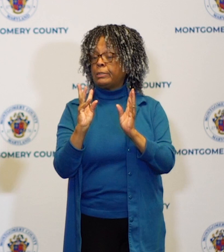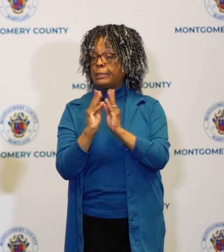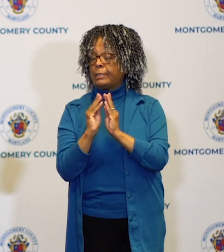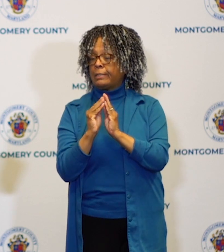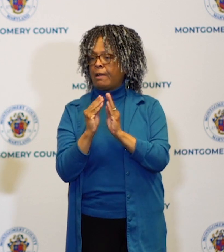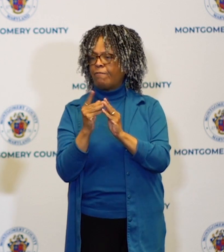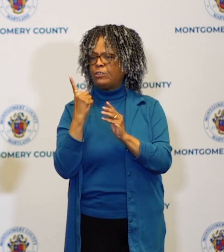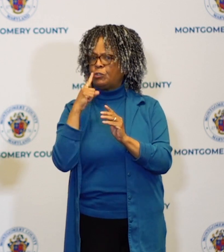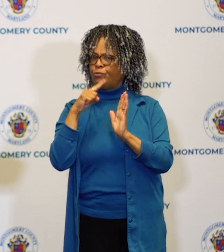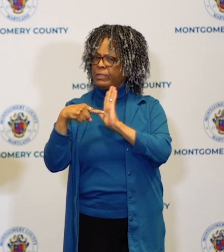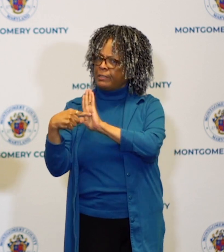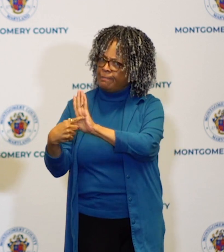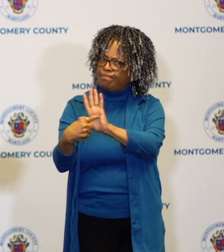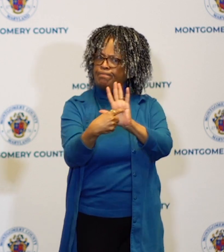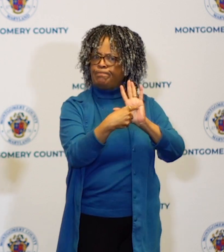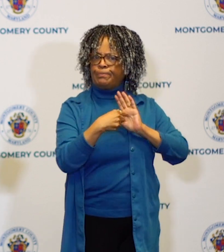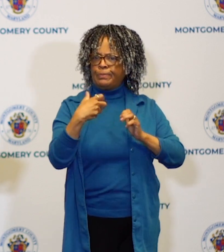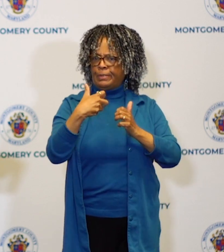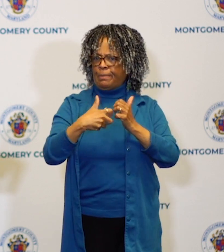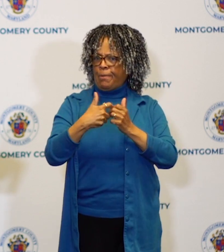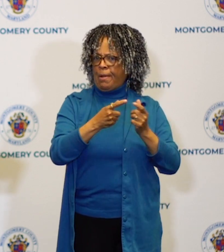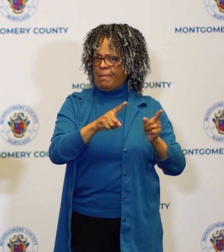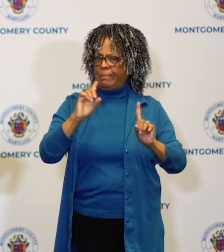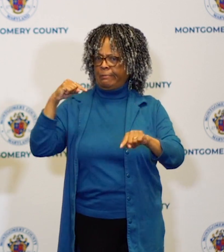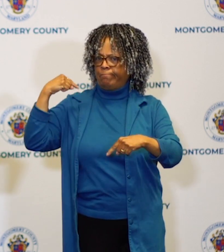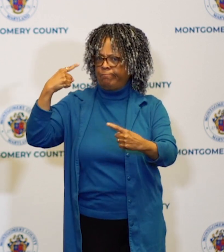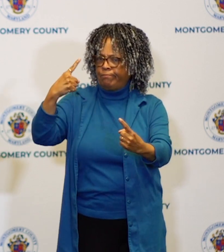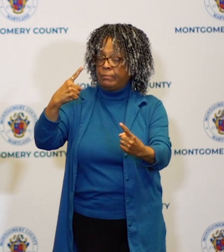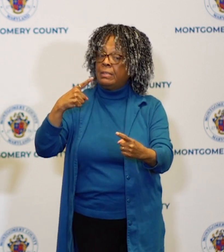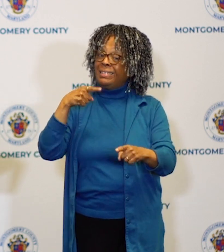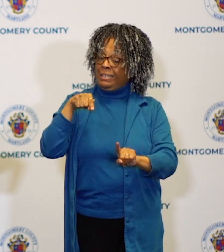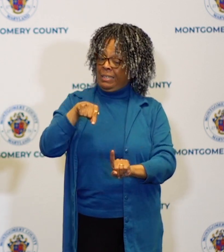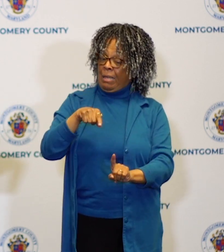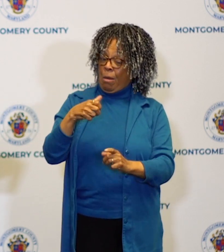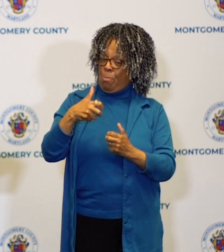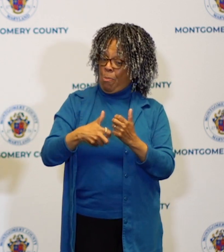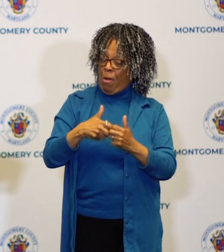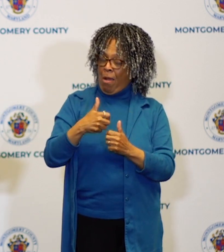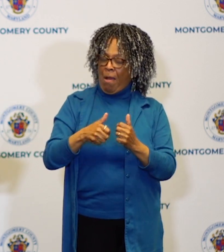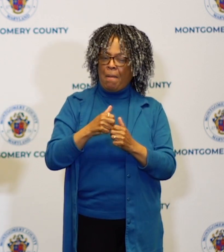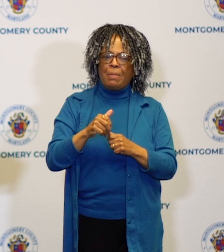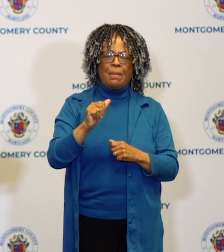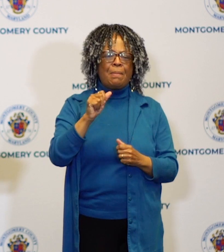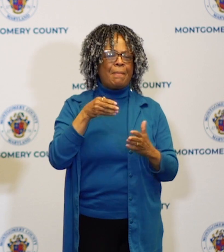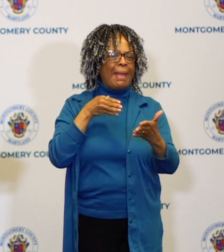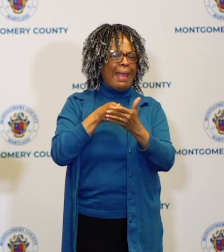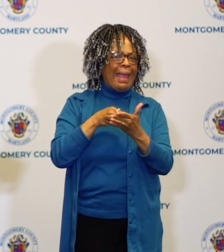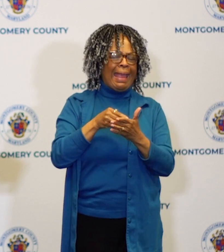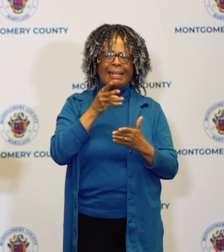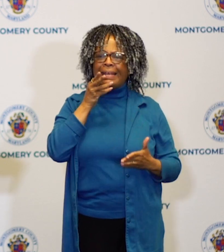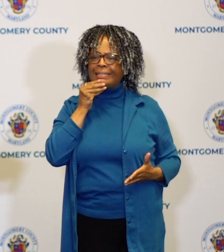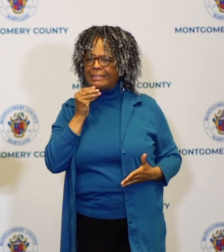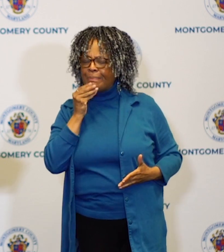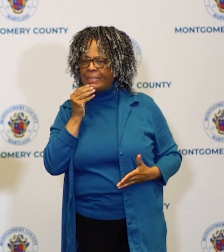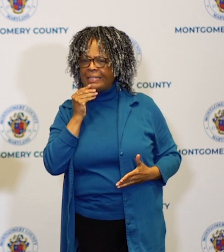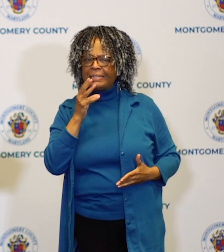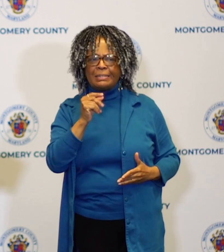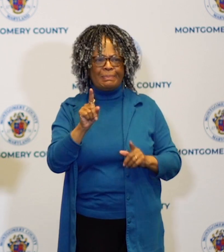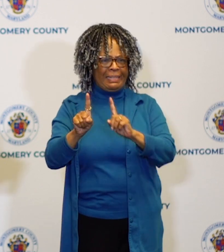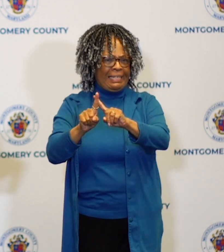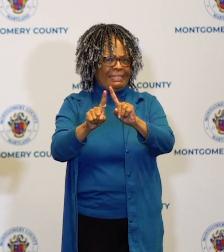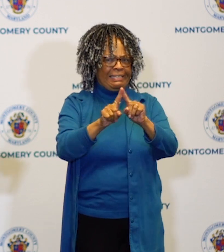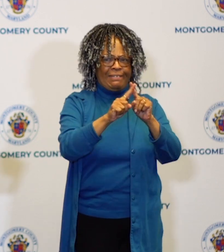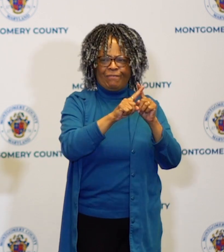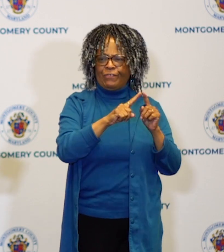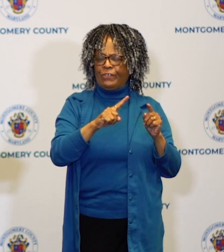the problem and it's it's a real problem anti-semitism hate in general the kind of crimes and events we see in our